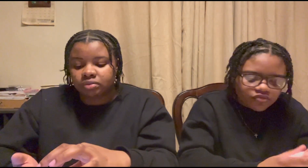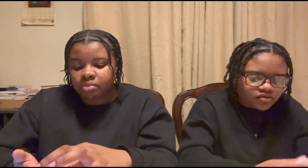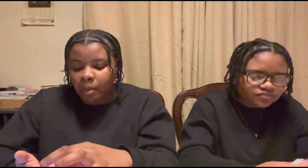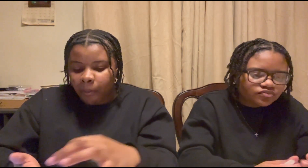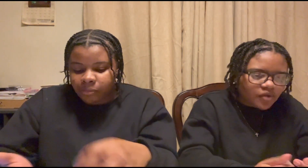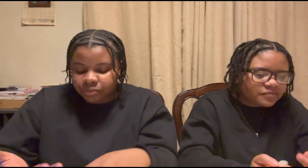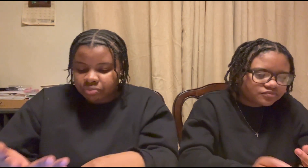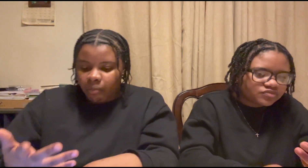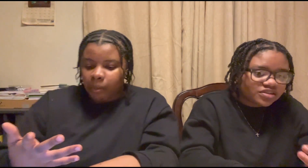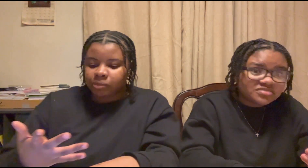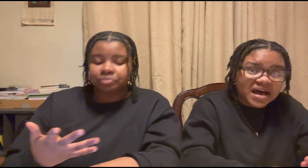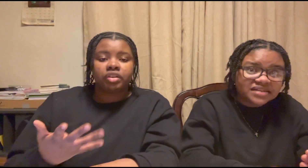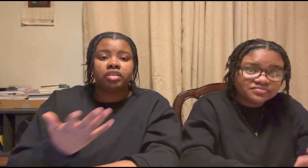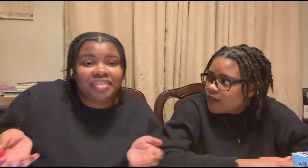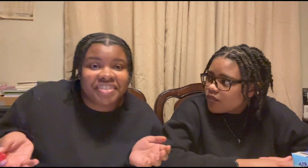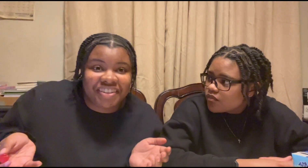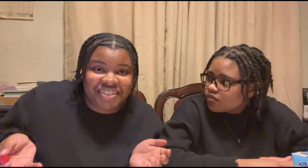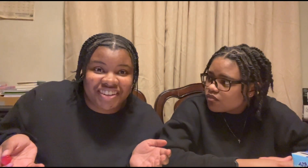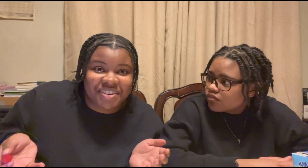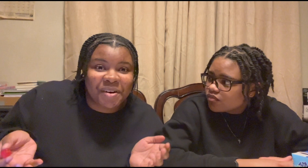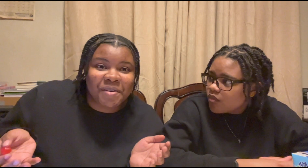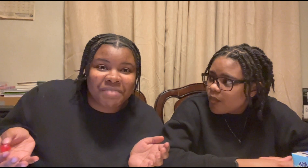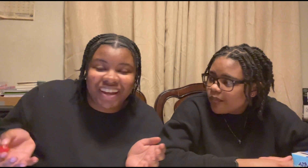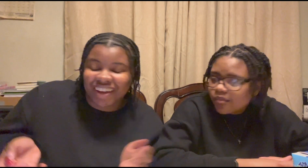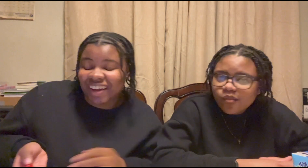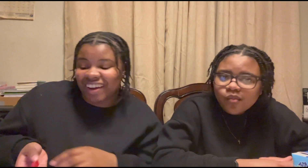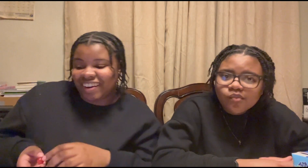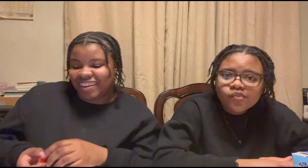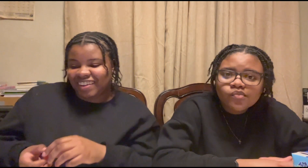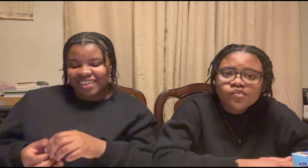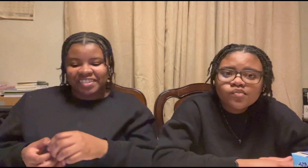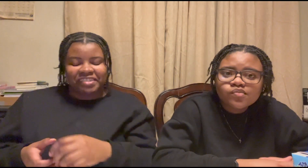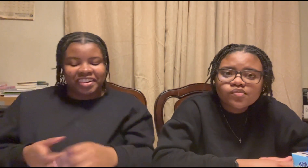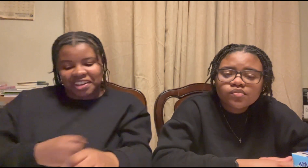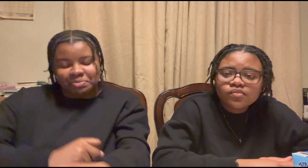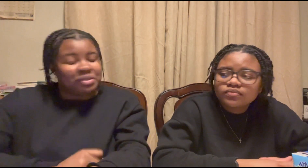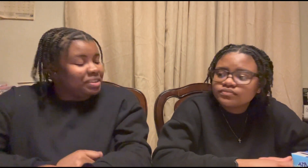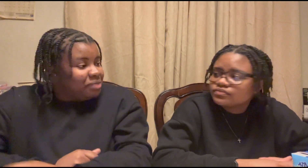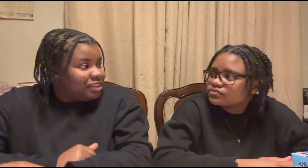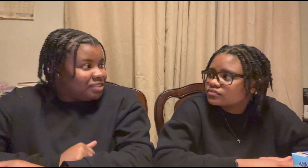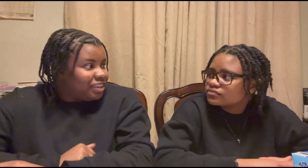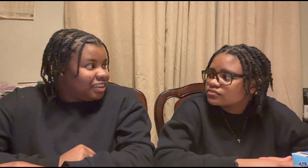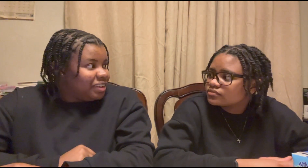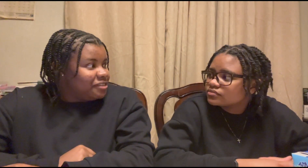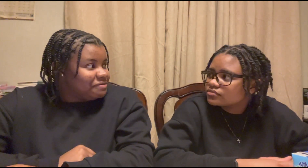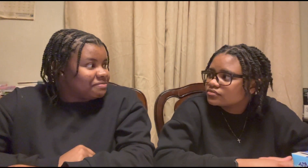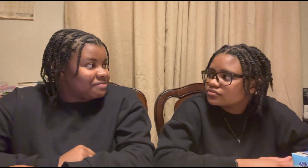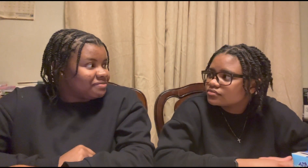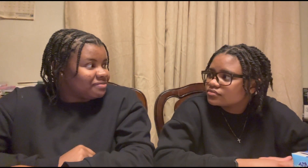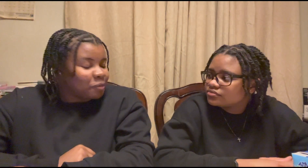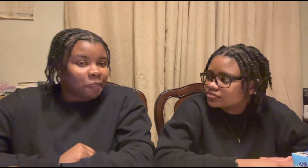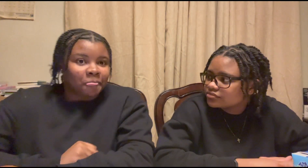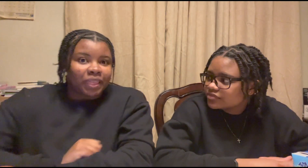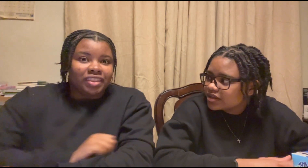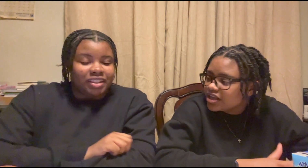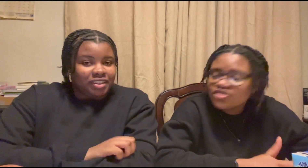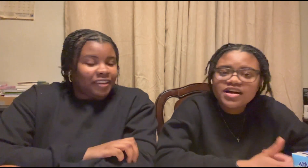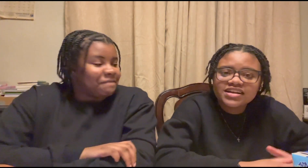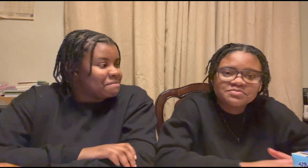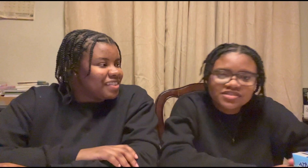that's bad another addiction oh my god why are you exposing me in this video are you exposing